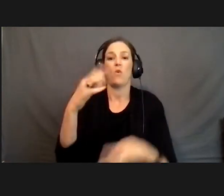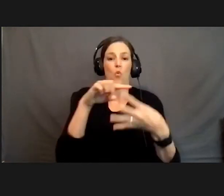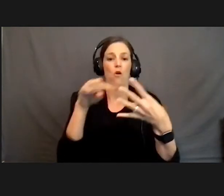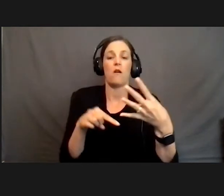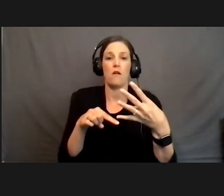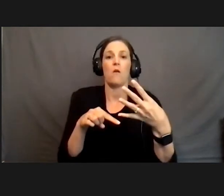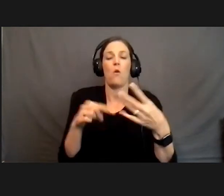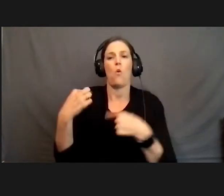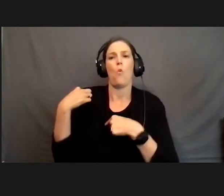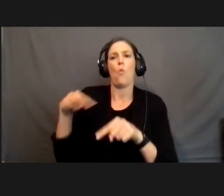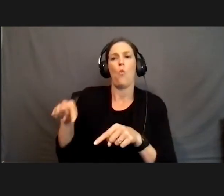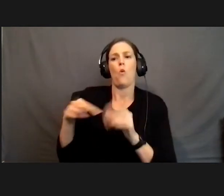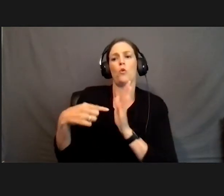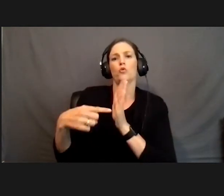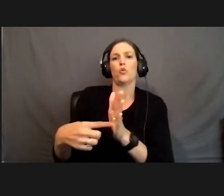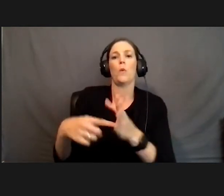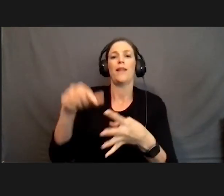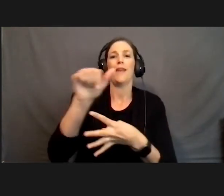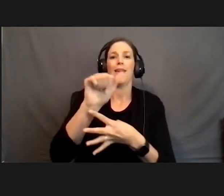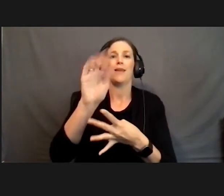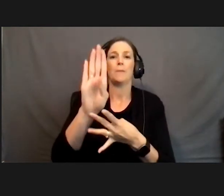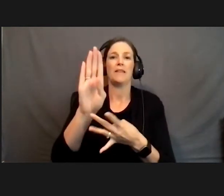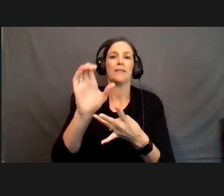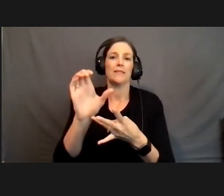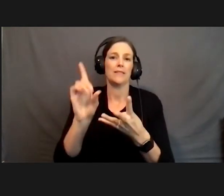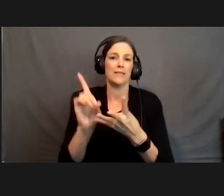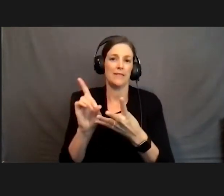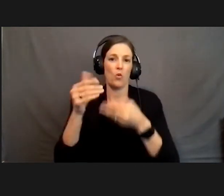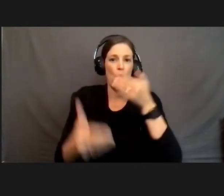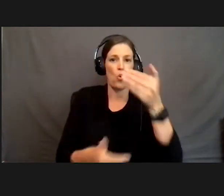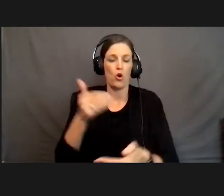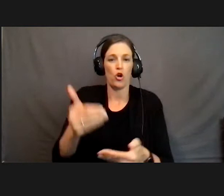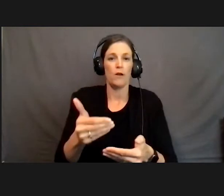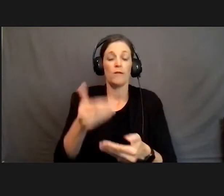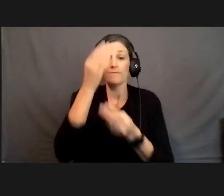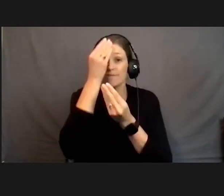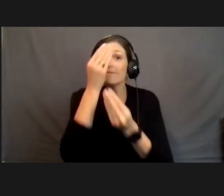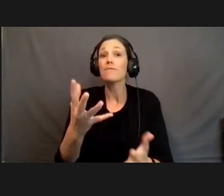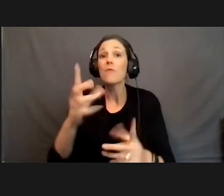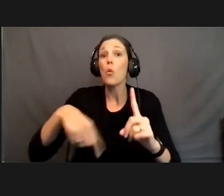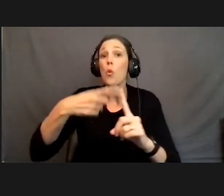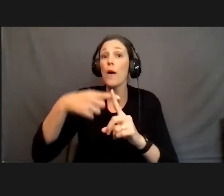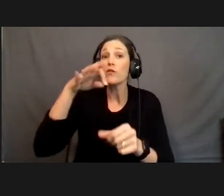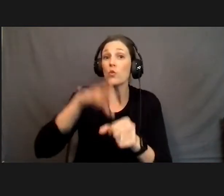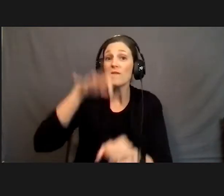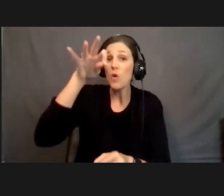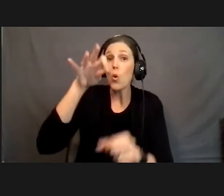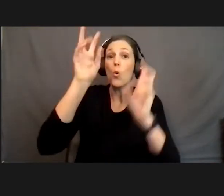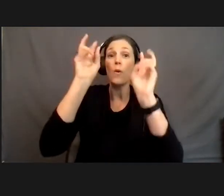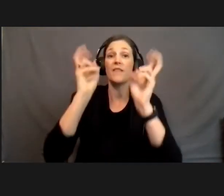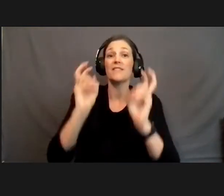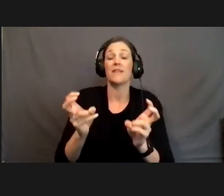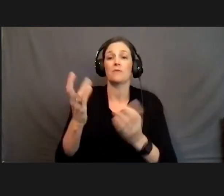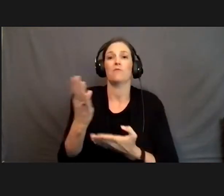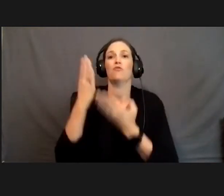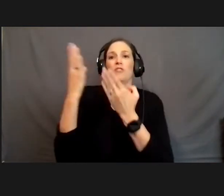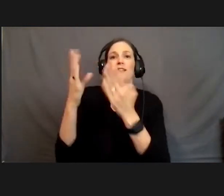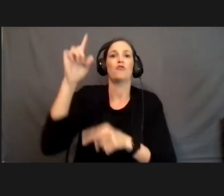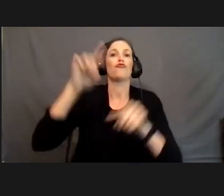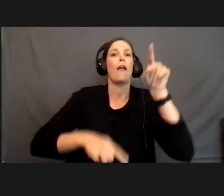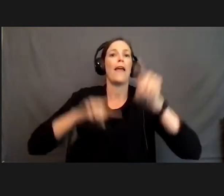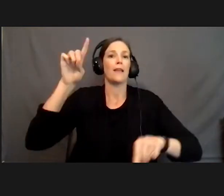showing these in alphabetical order, please note that when you are voting, the topics will be presented randomly.